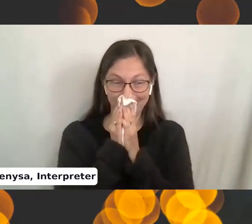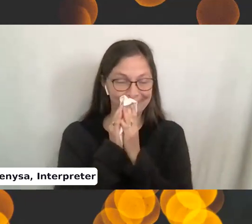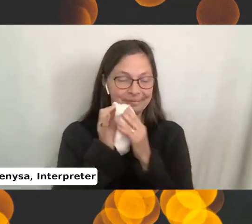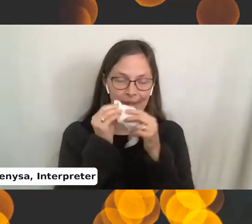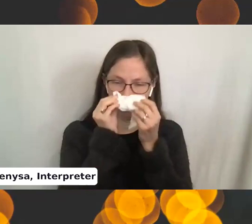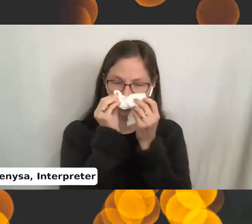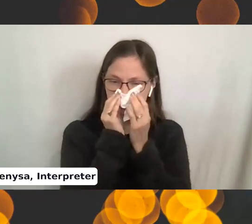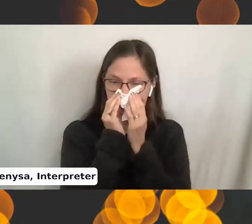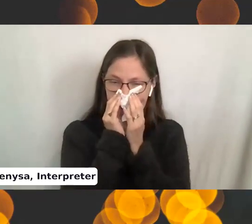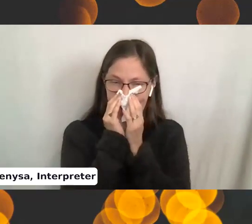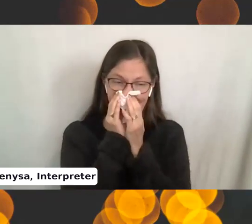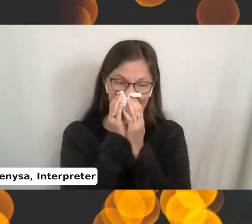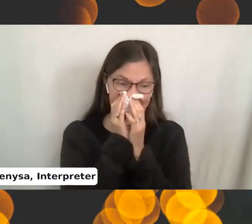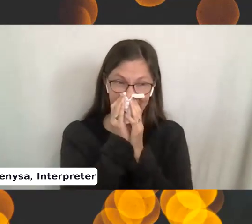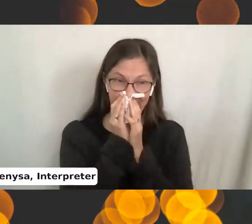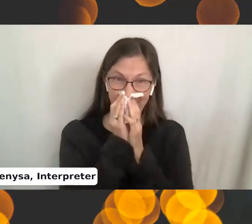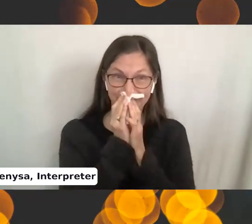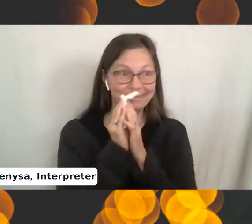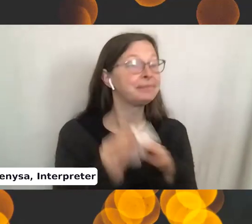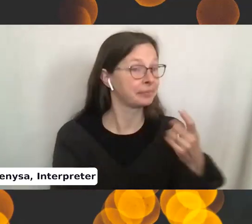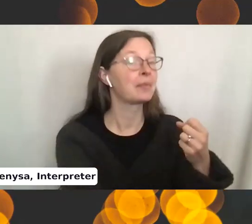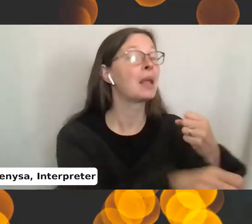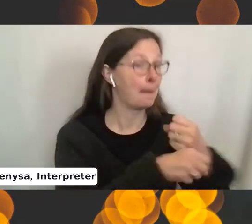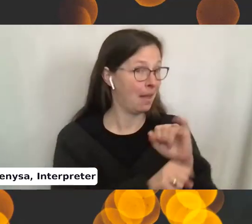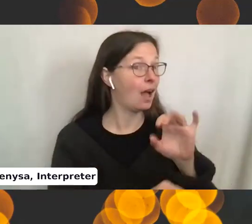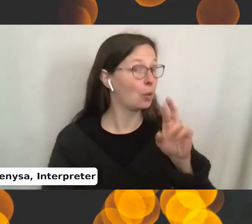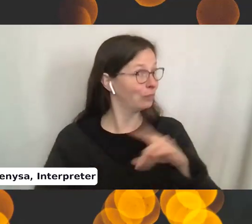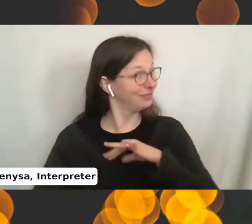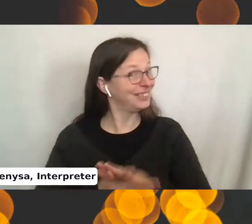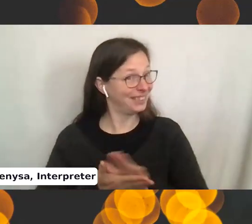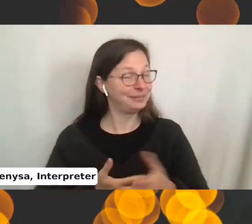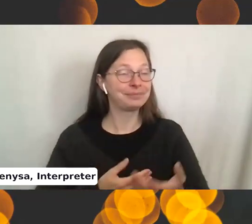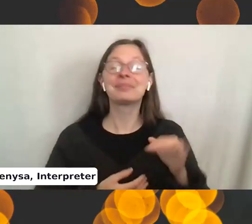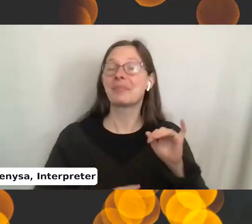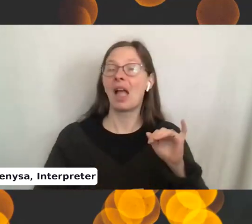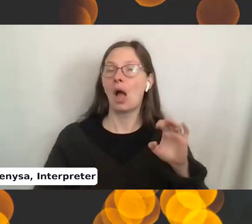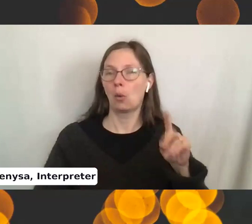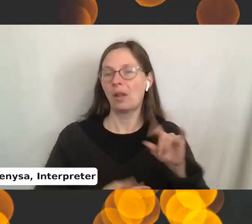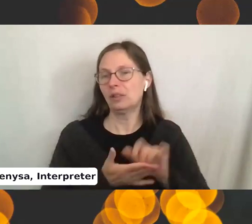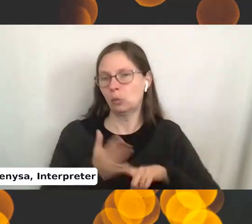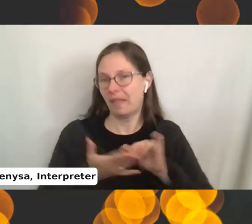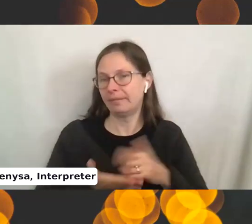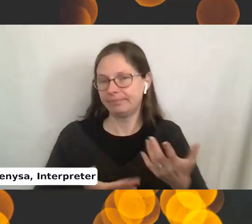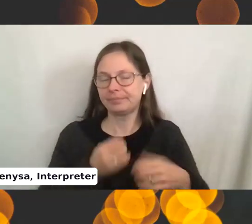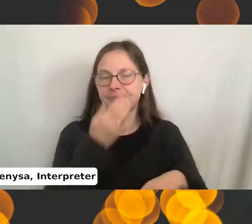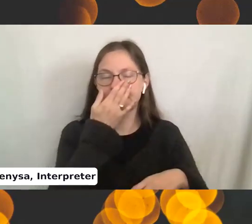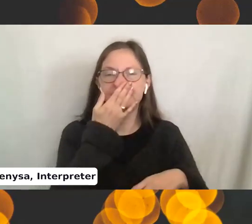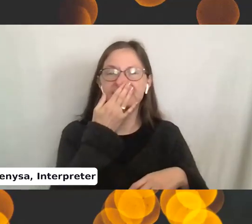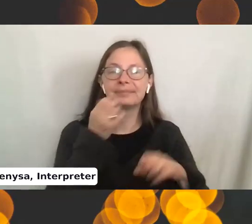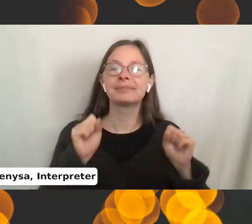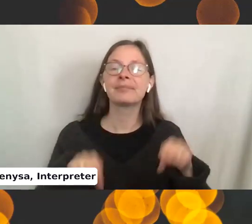idea. Um, you made an I-cord. See, nice work. That, an I-cord is exactly what that is. You, you can do